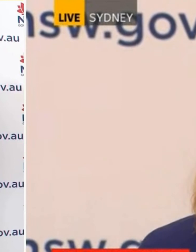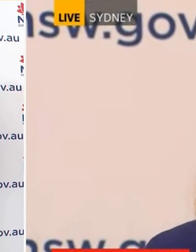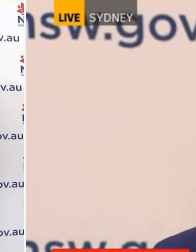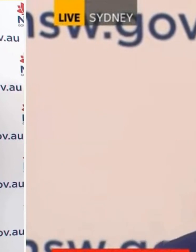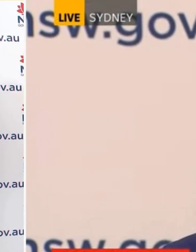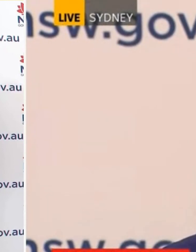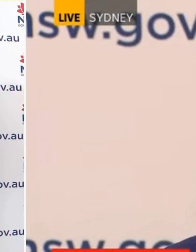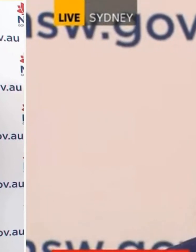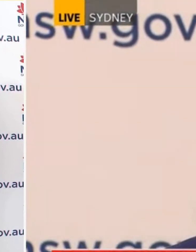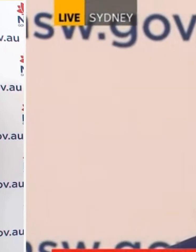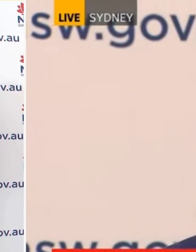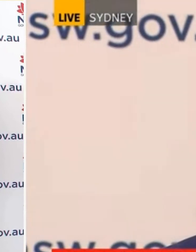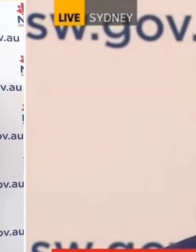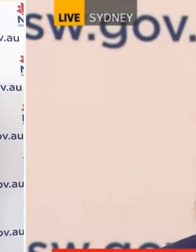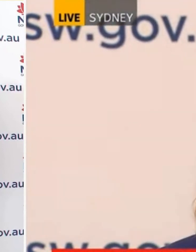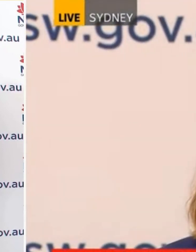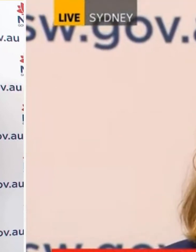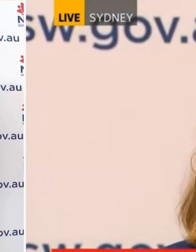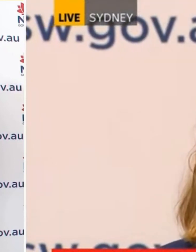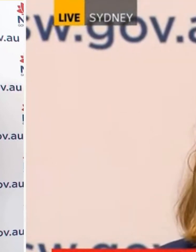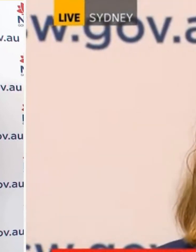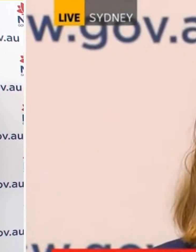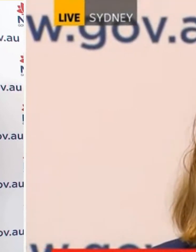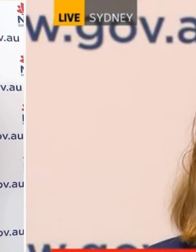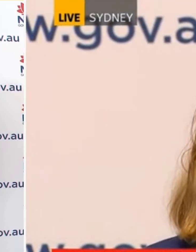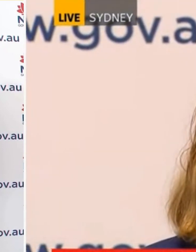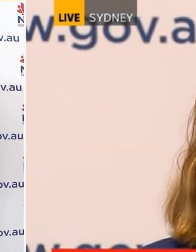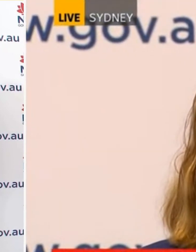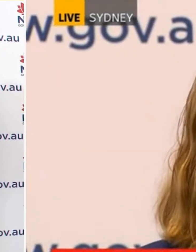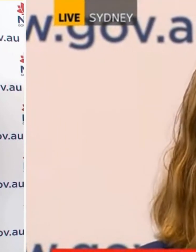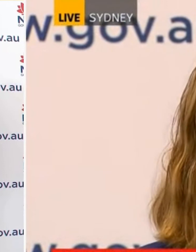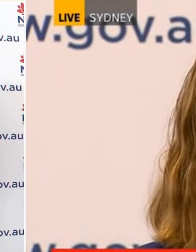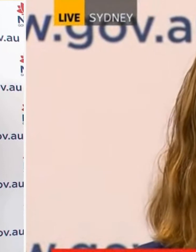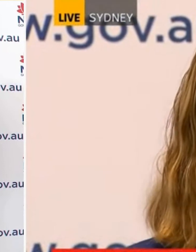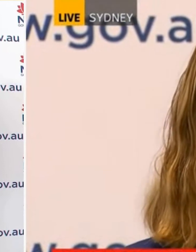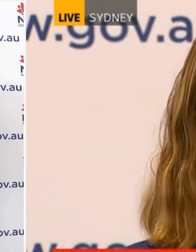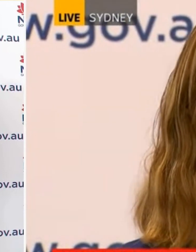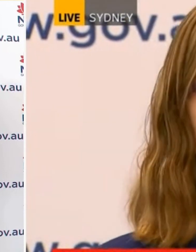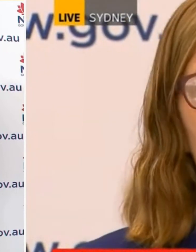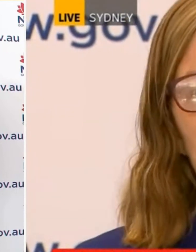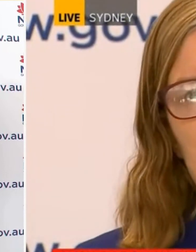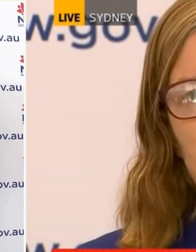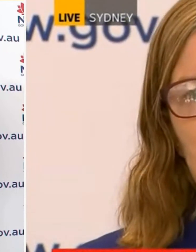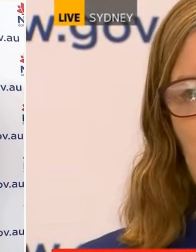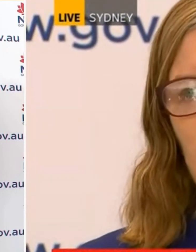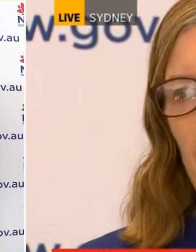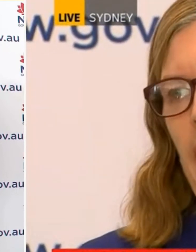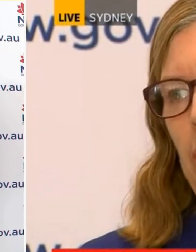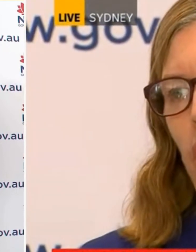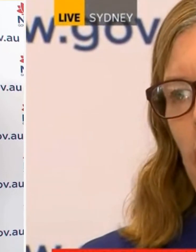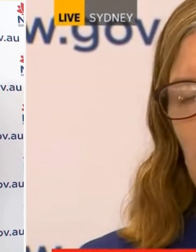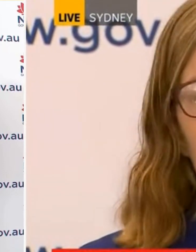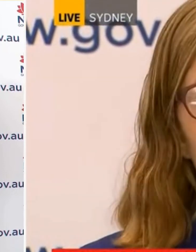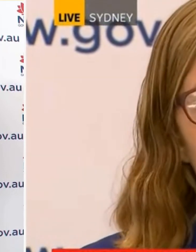Curfew I Think It Becomes An Issue Of Where You Are Likely To Get The Greatest Yield And We Always Have To Make Operational Dec